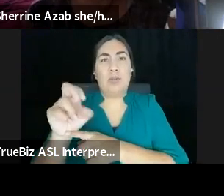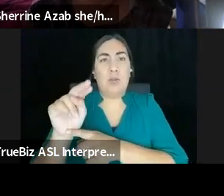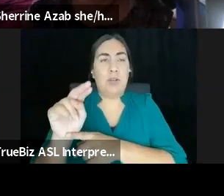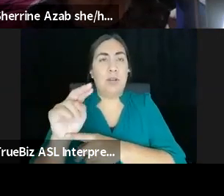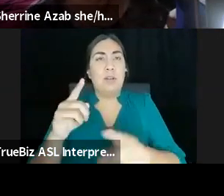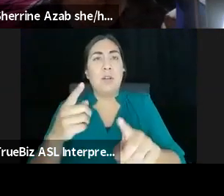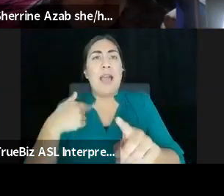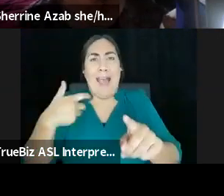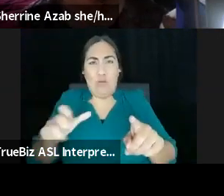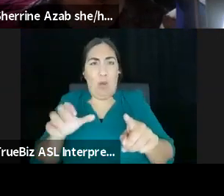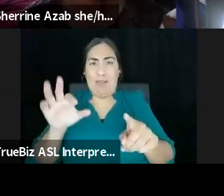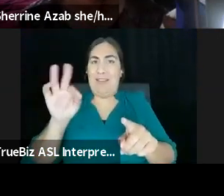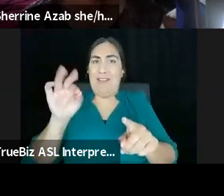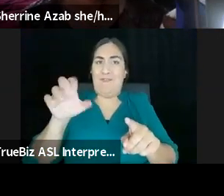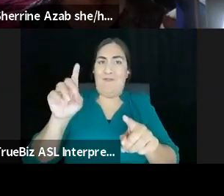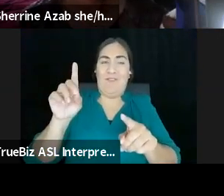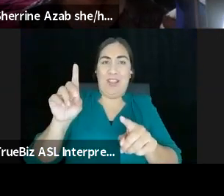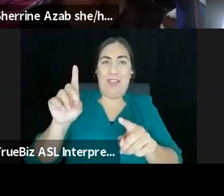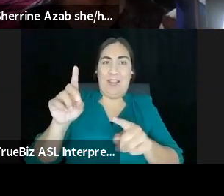to cut out. And Travis says yes. So go ahead.